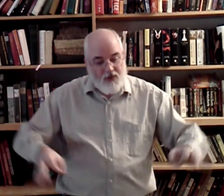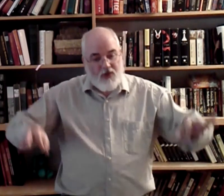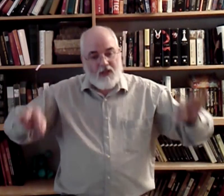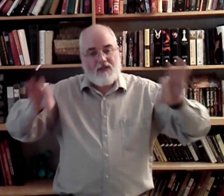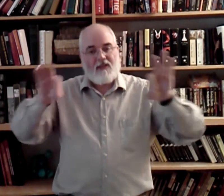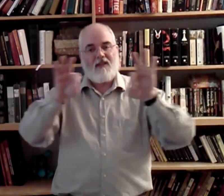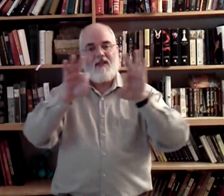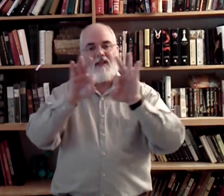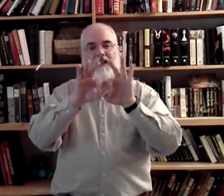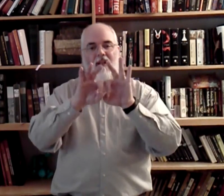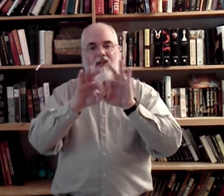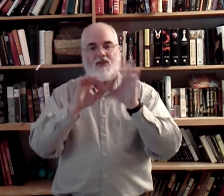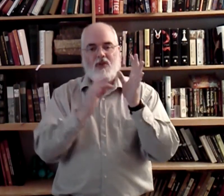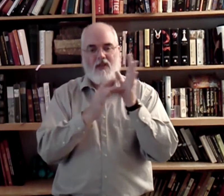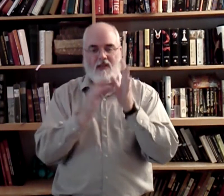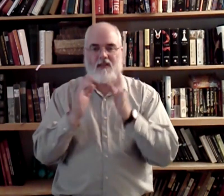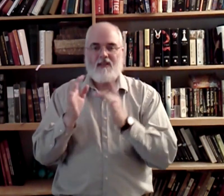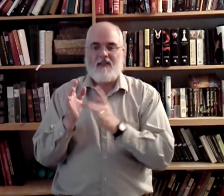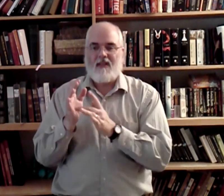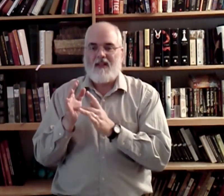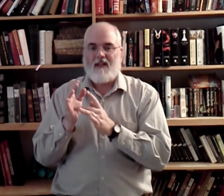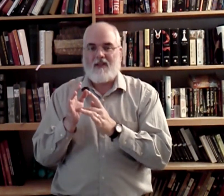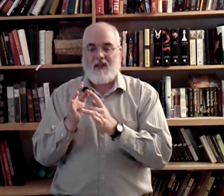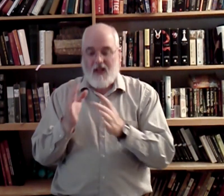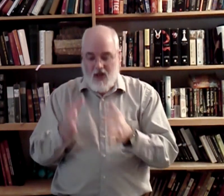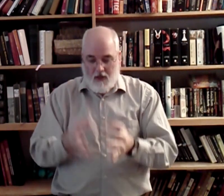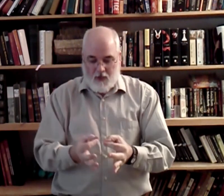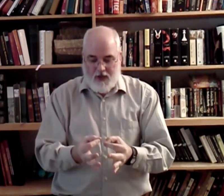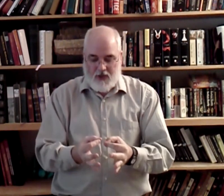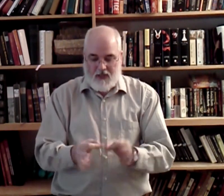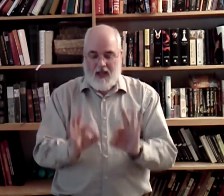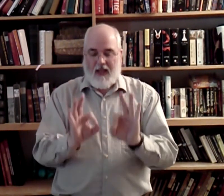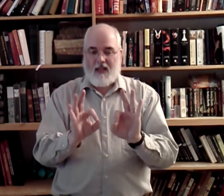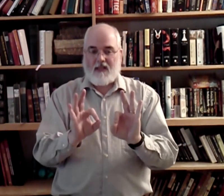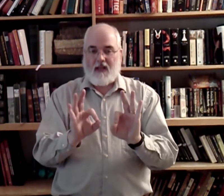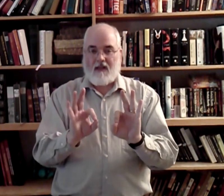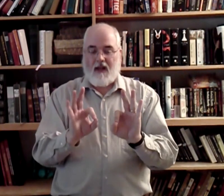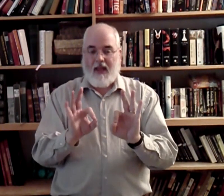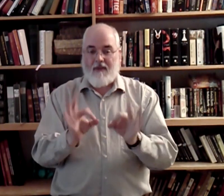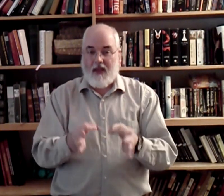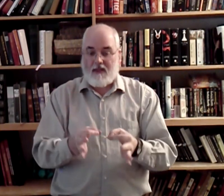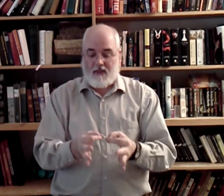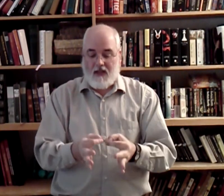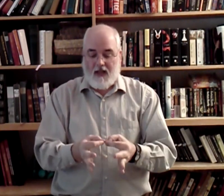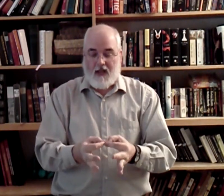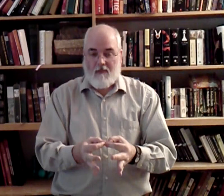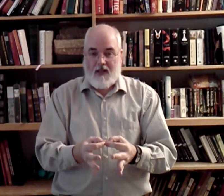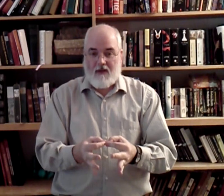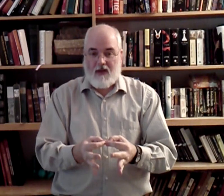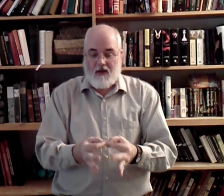Precious. Jesus. Okay? Precious. It's the. Like F hands. Coming down here.